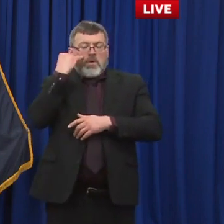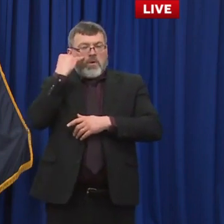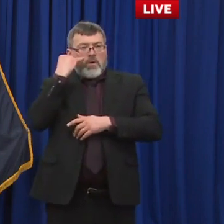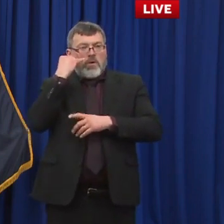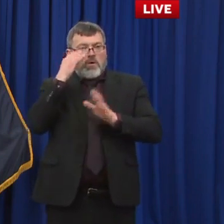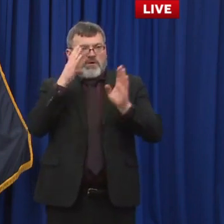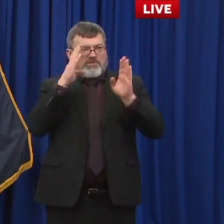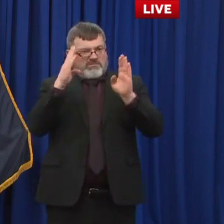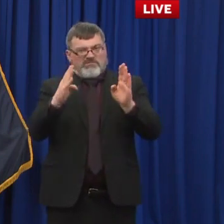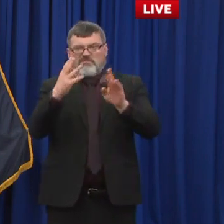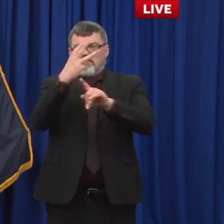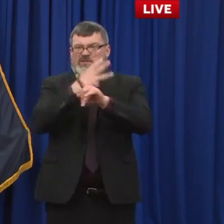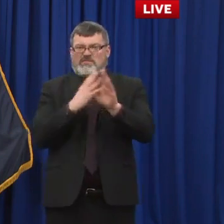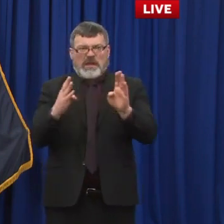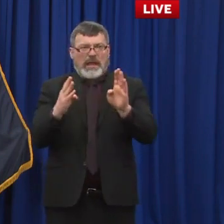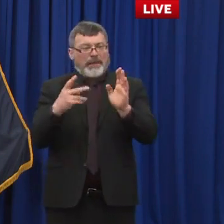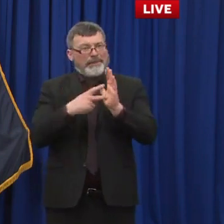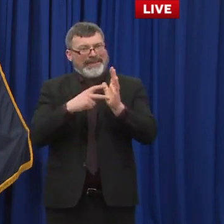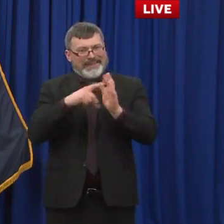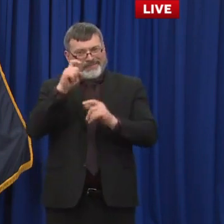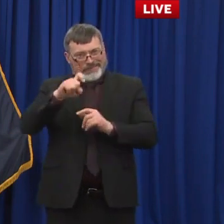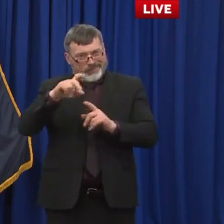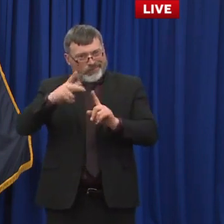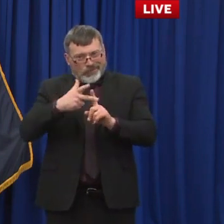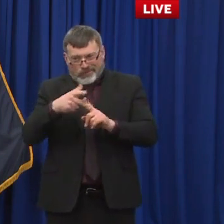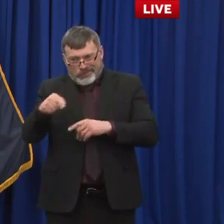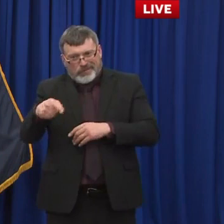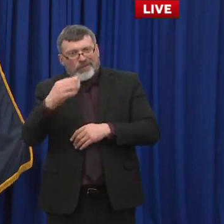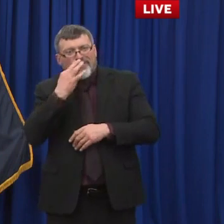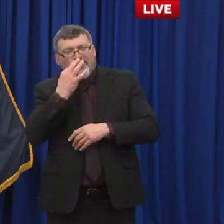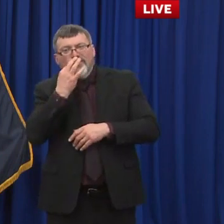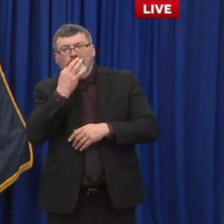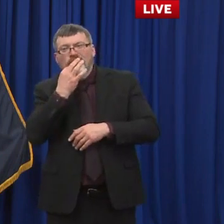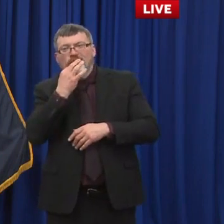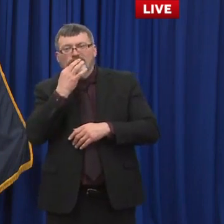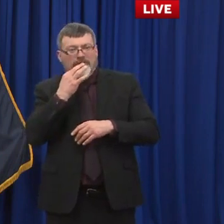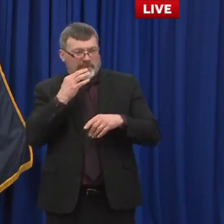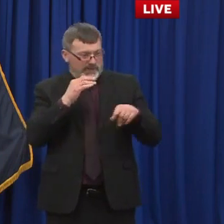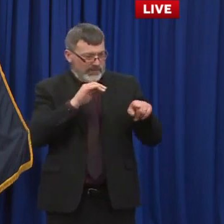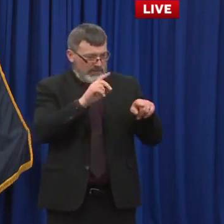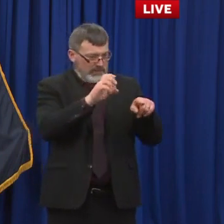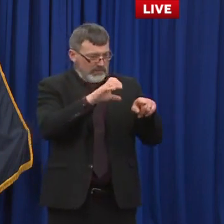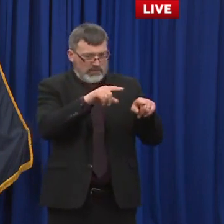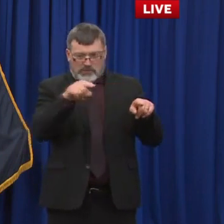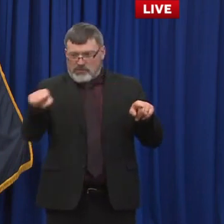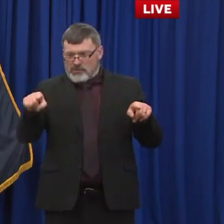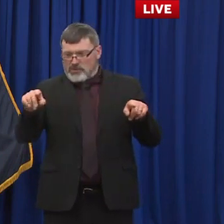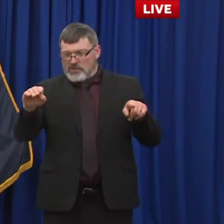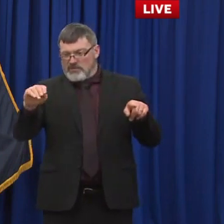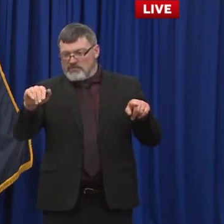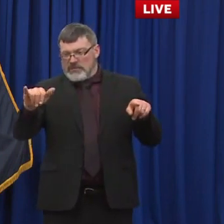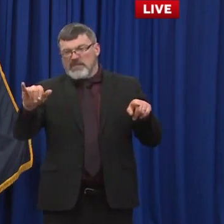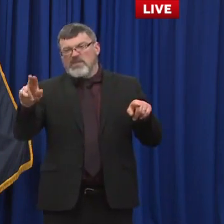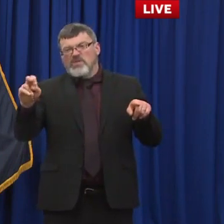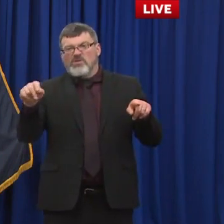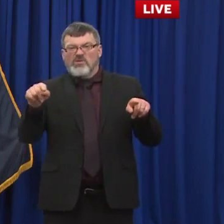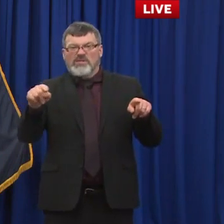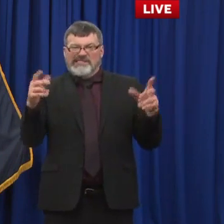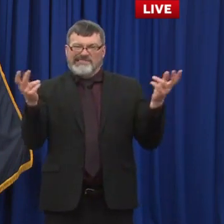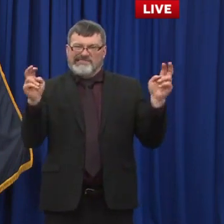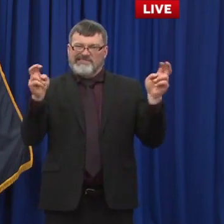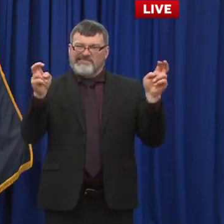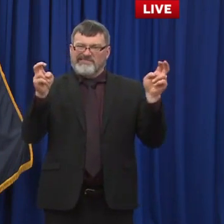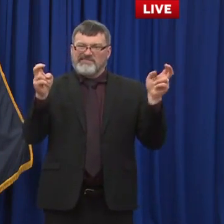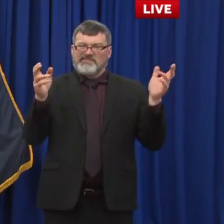so um I think the hope is that if that were to happen it would be in the fall or next year uh or it would just be to a part of the most